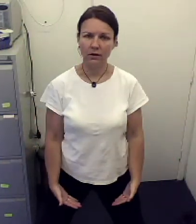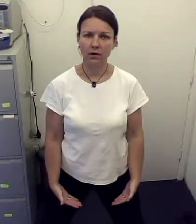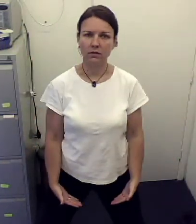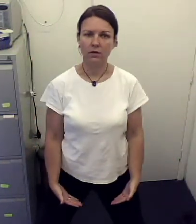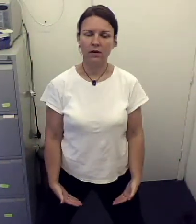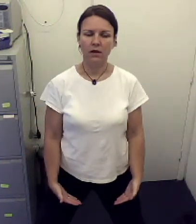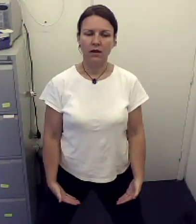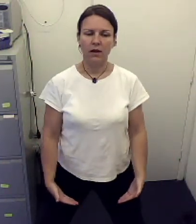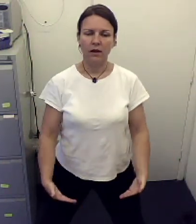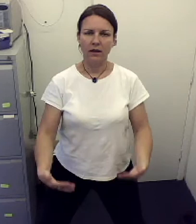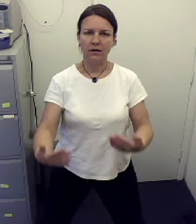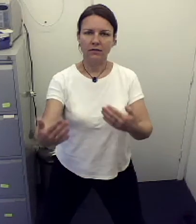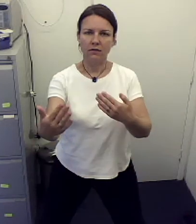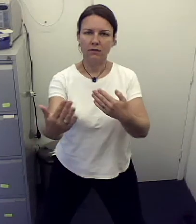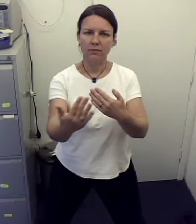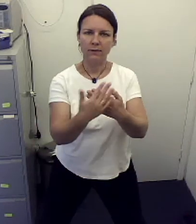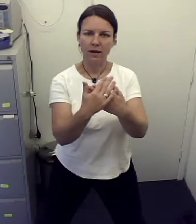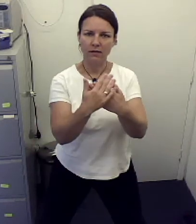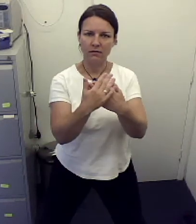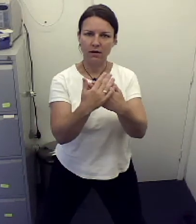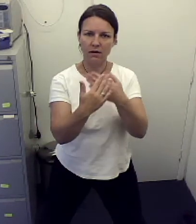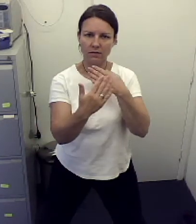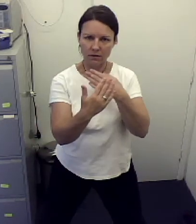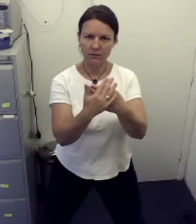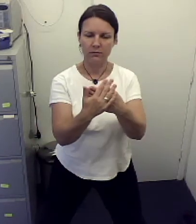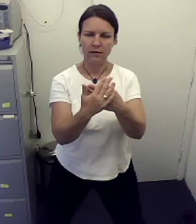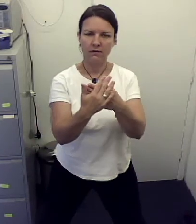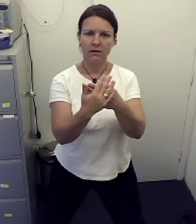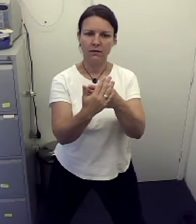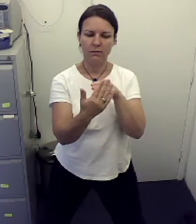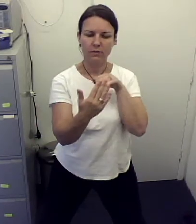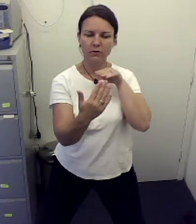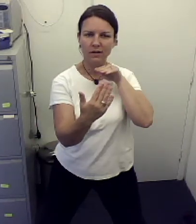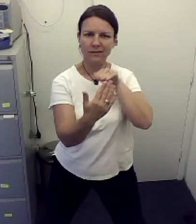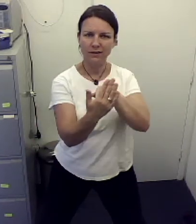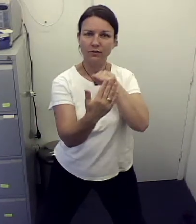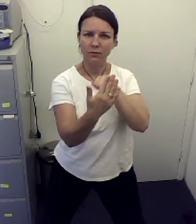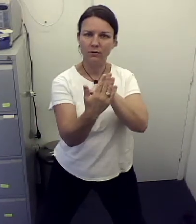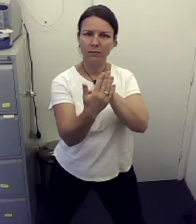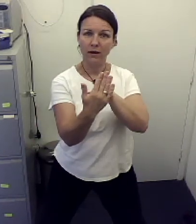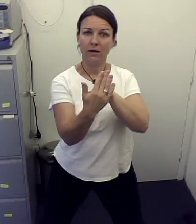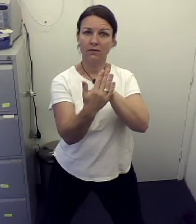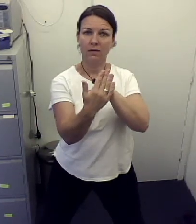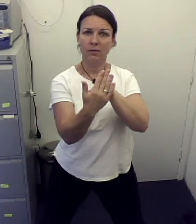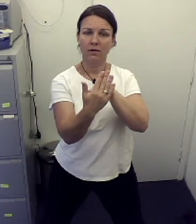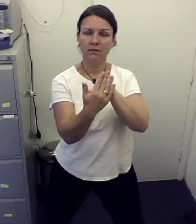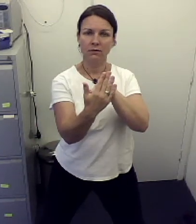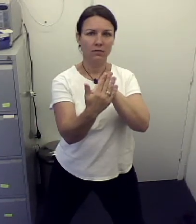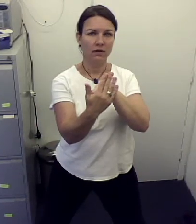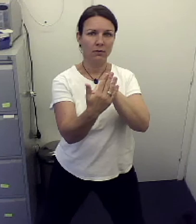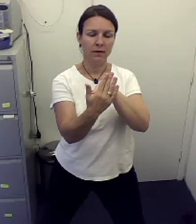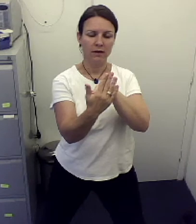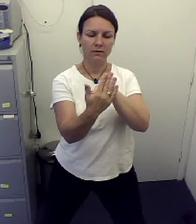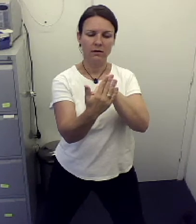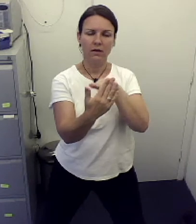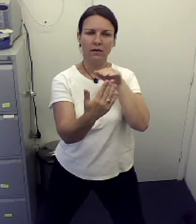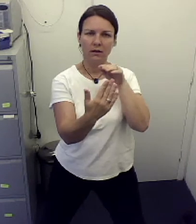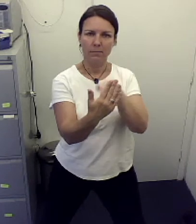the earth. And it's solid from the outside and solid from the inside. So if you try and send your cords back out to that person or thing or place. It's going to